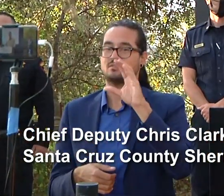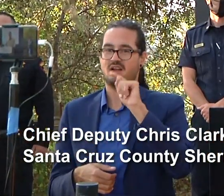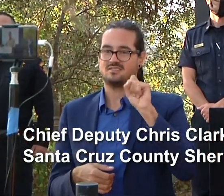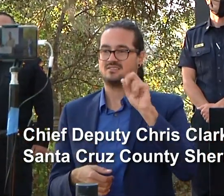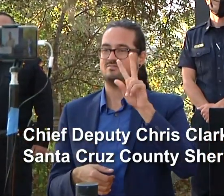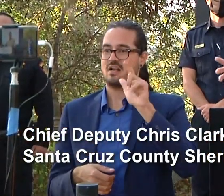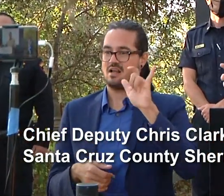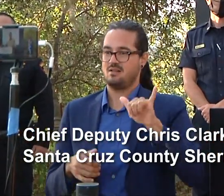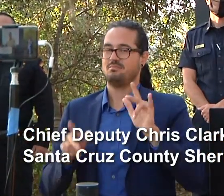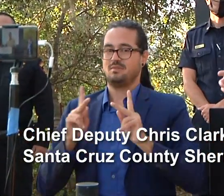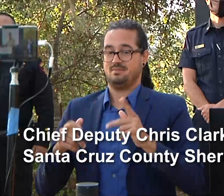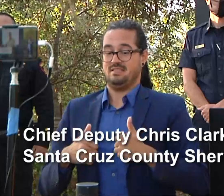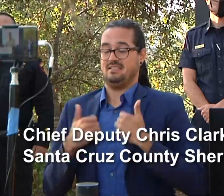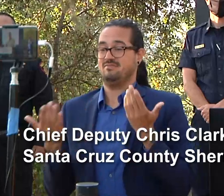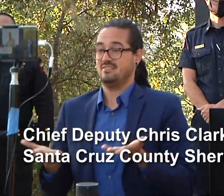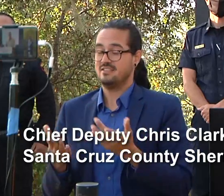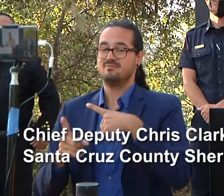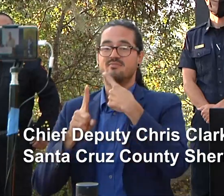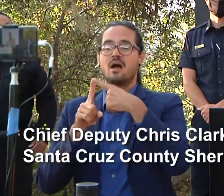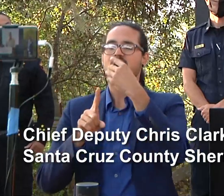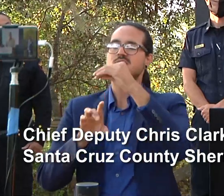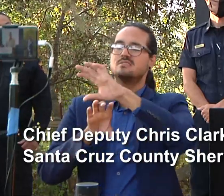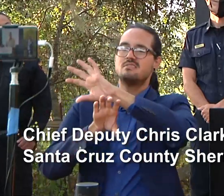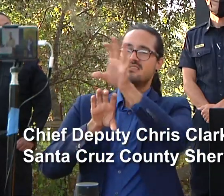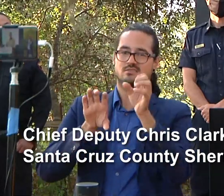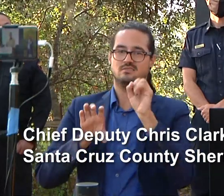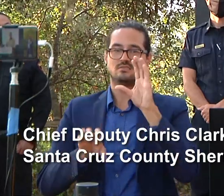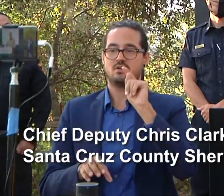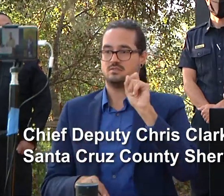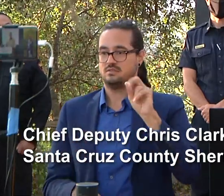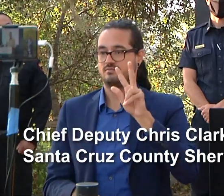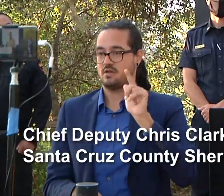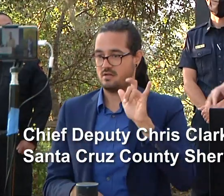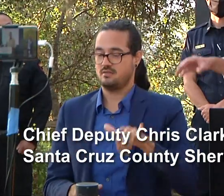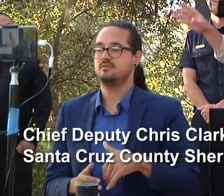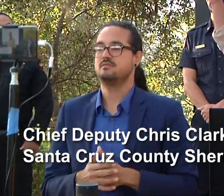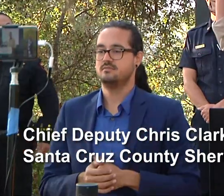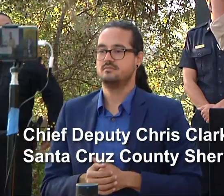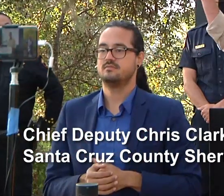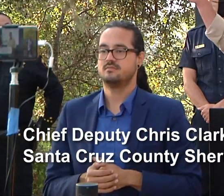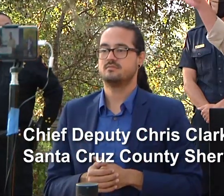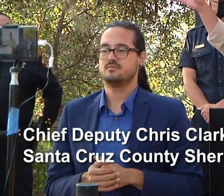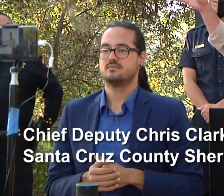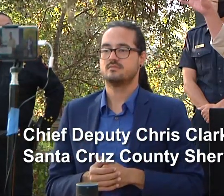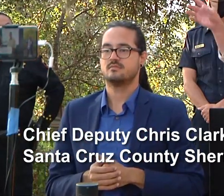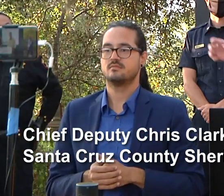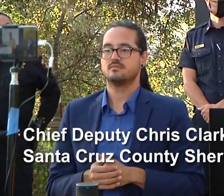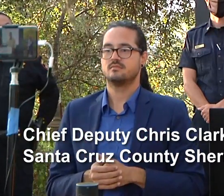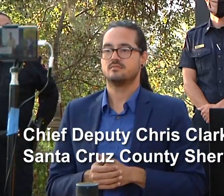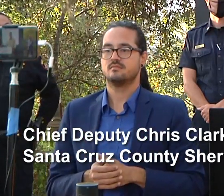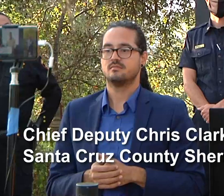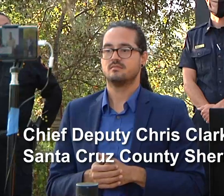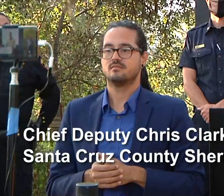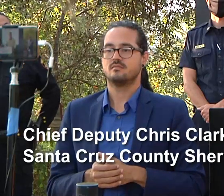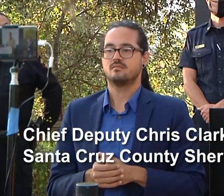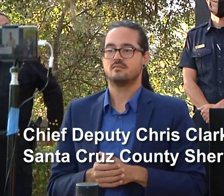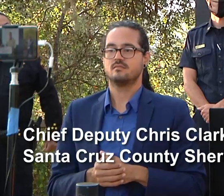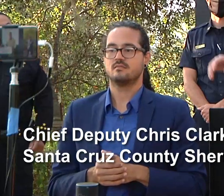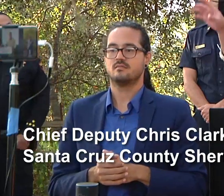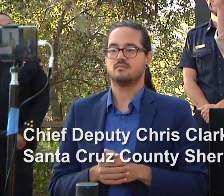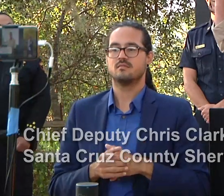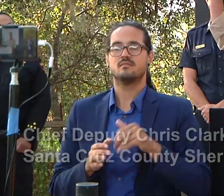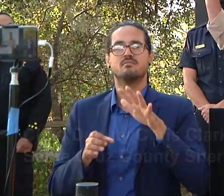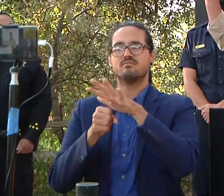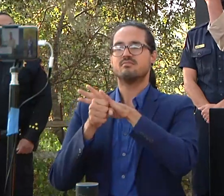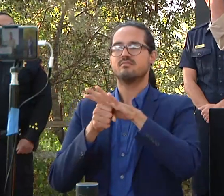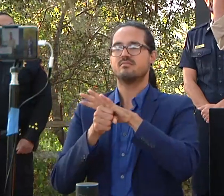evacuation orders were lifted for the area of scotts valley and for the unincorporated area from paradise park all the way south i'm sorry from